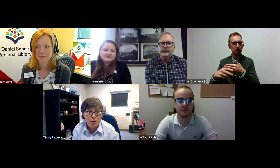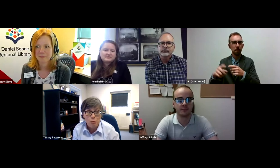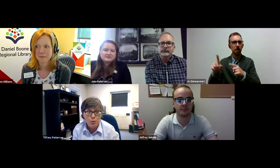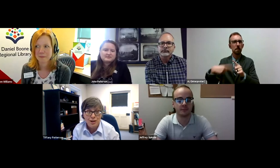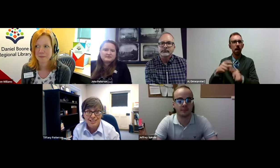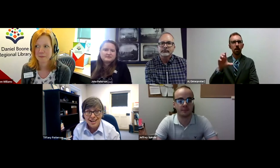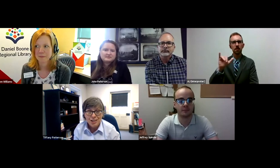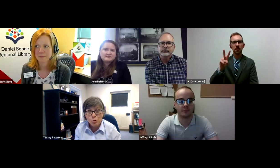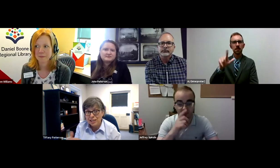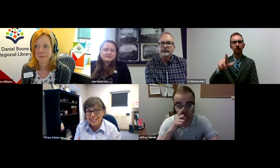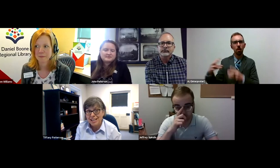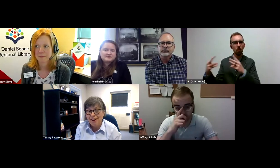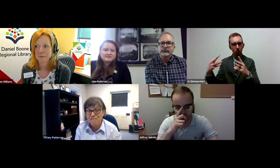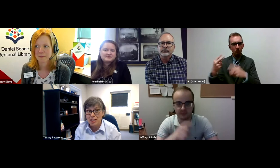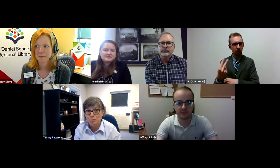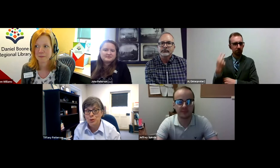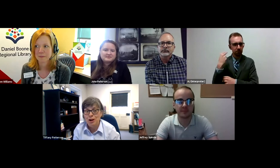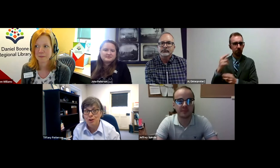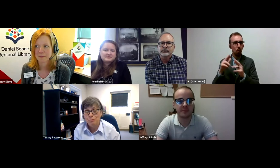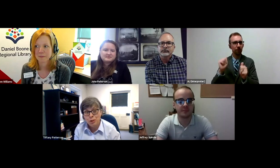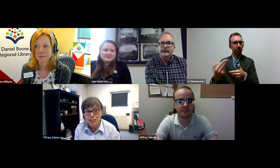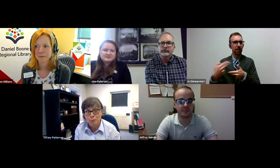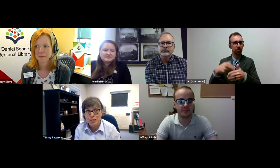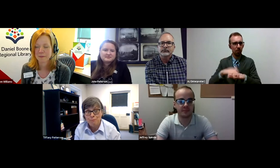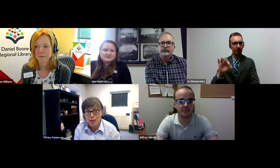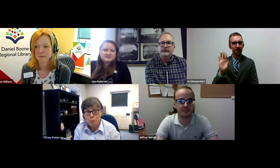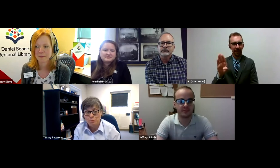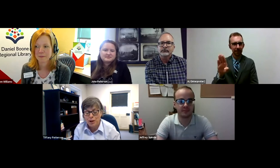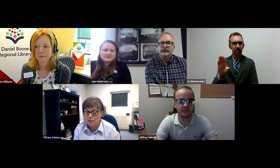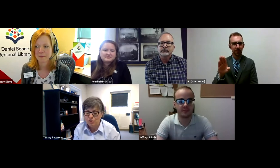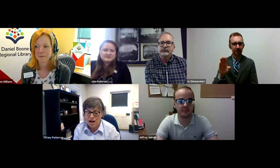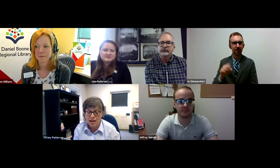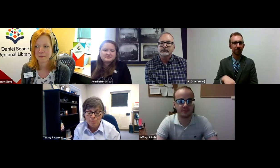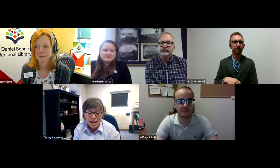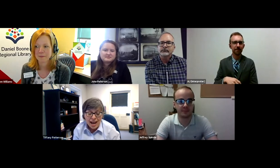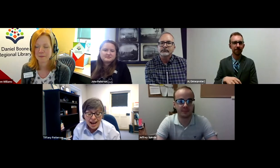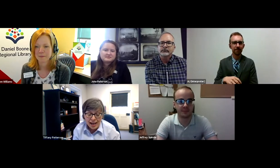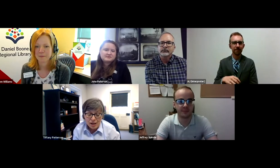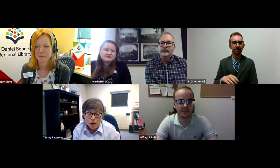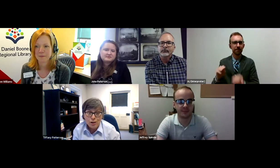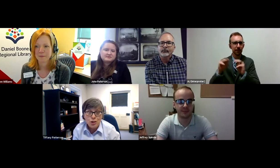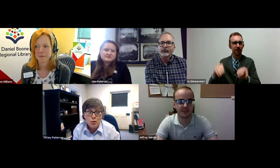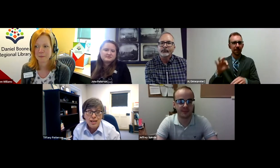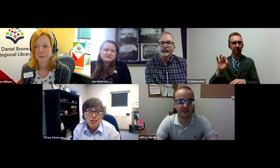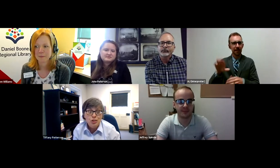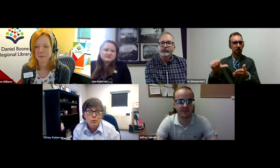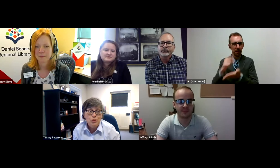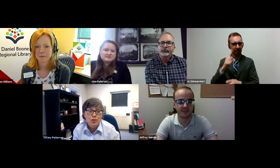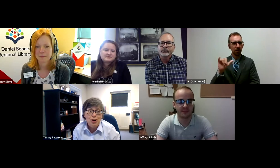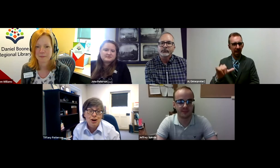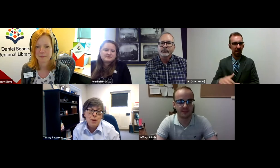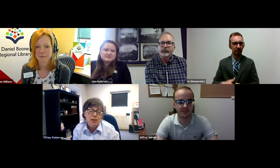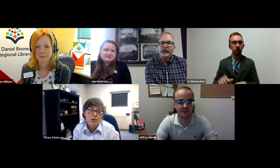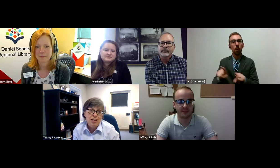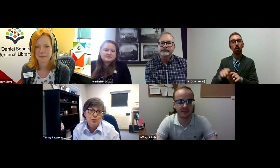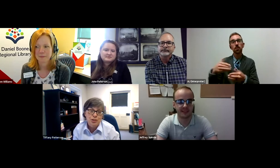Missouri. We hope you can join us on Facebook our Missouri State Museum Facebook page for that. And we also in June we'll